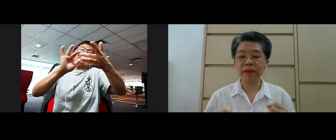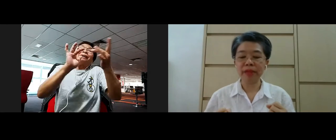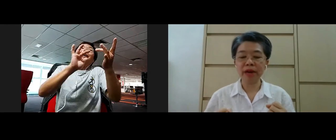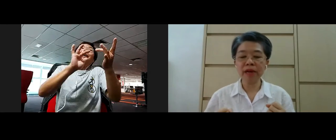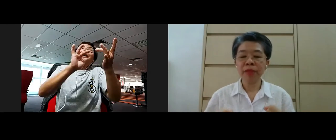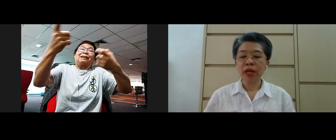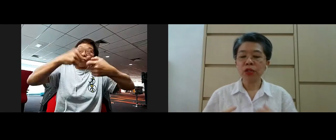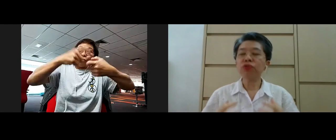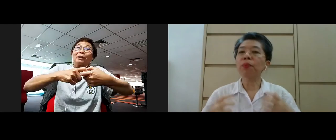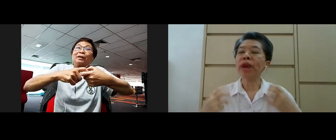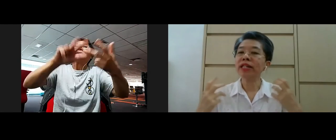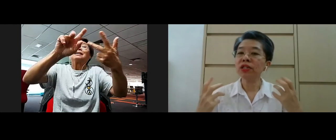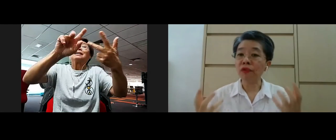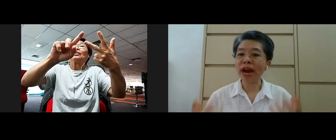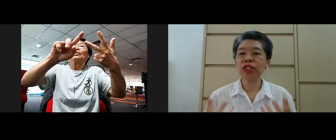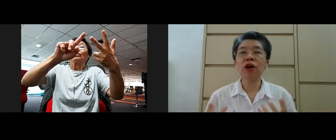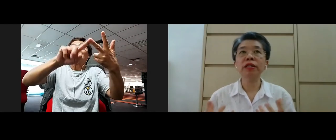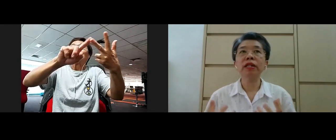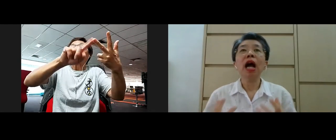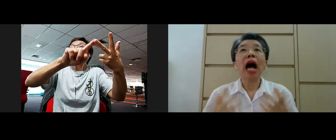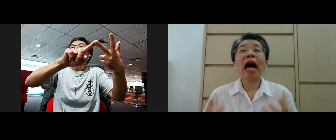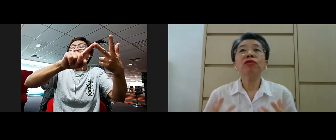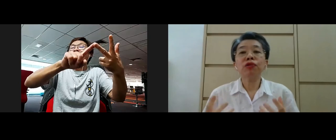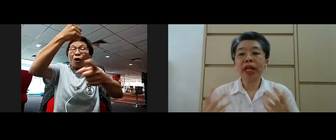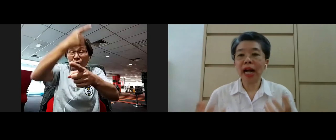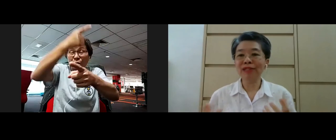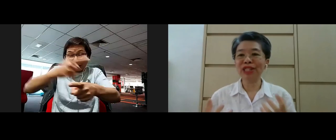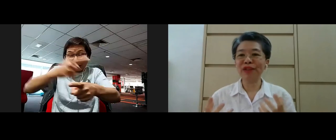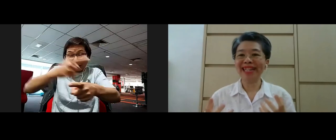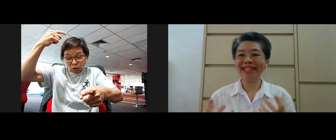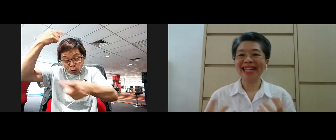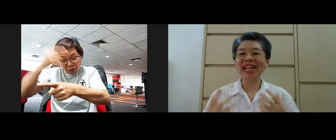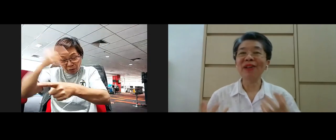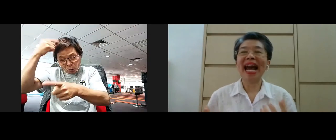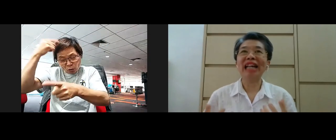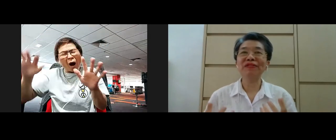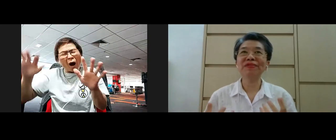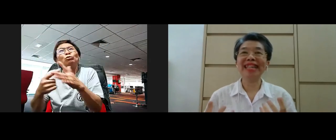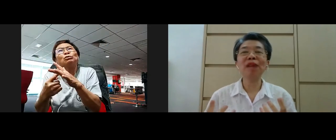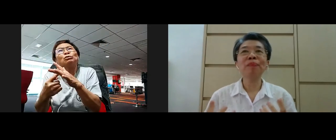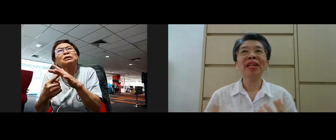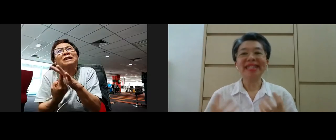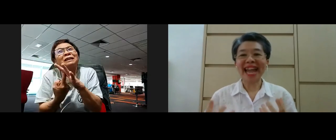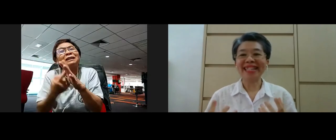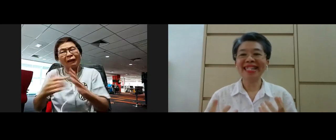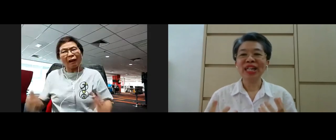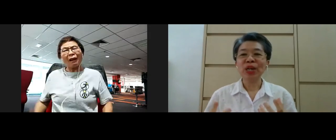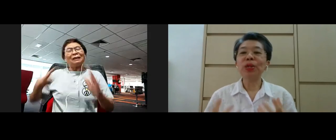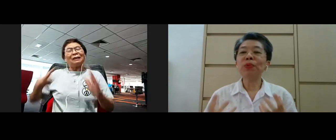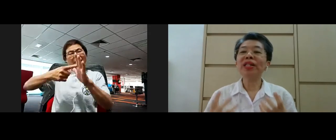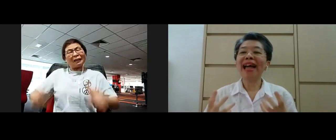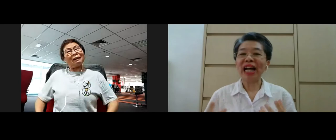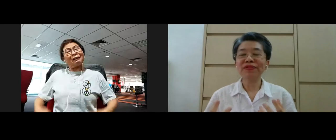suffering so to practice right thought how do we cultivate in our life that